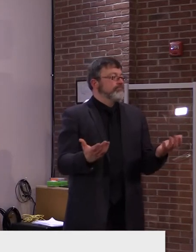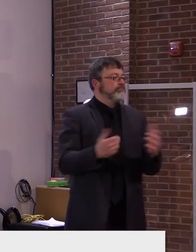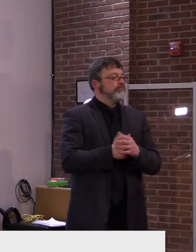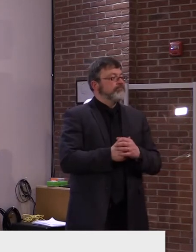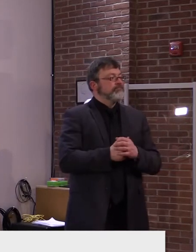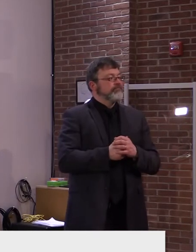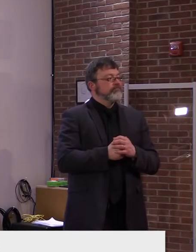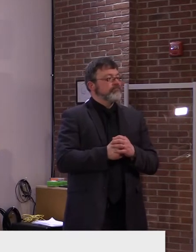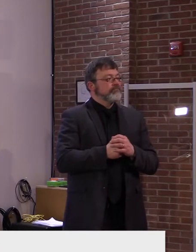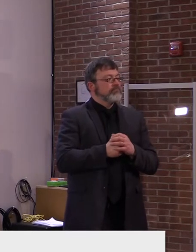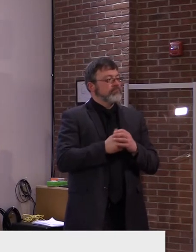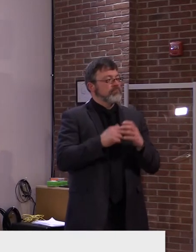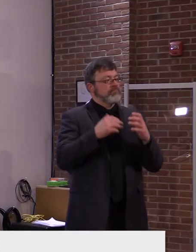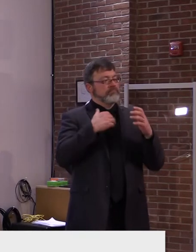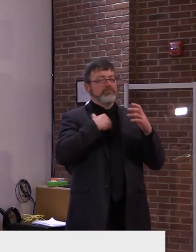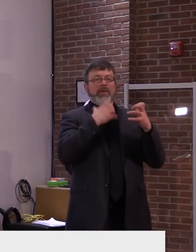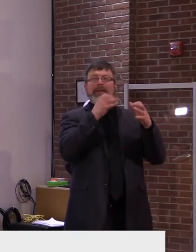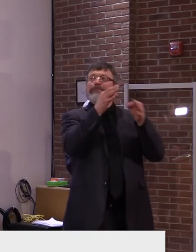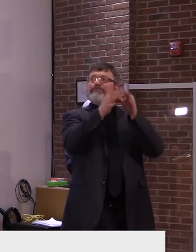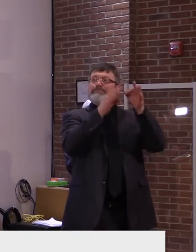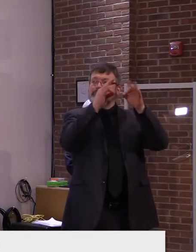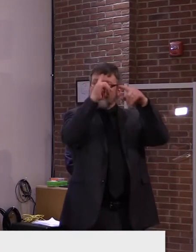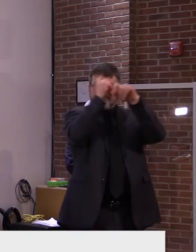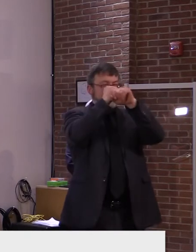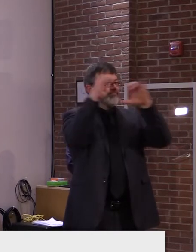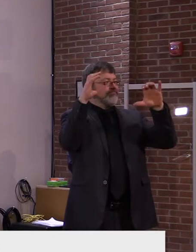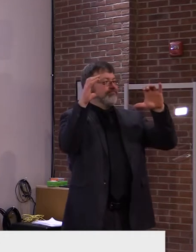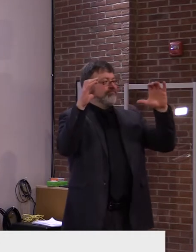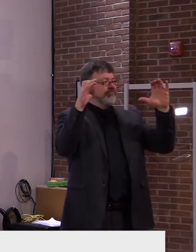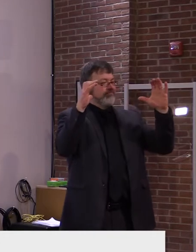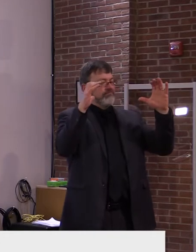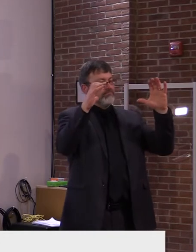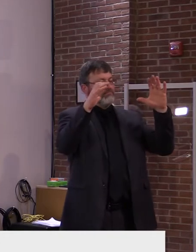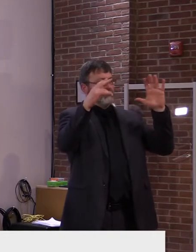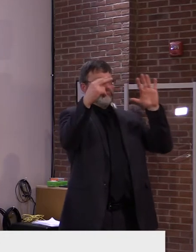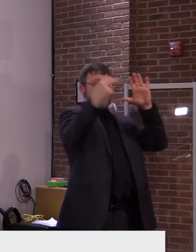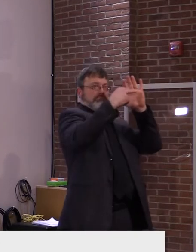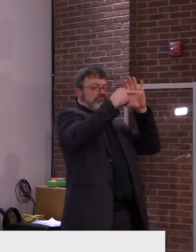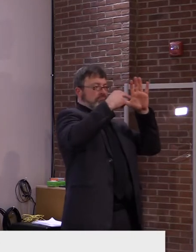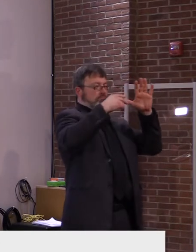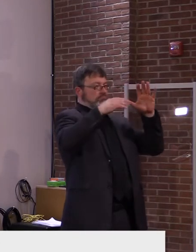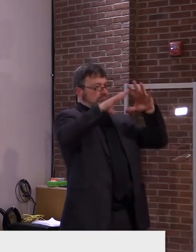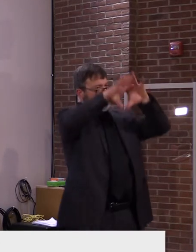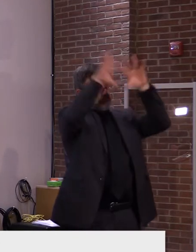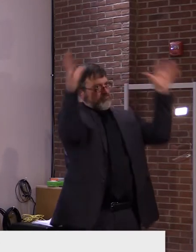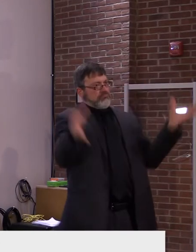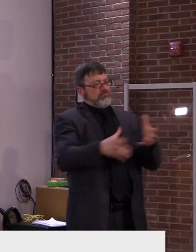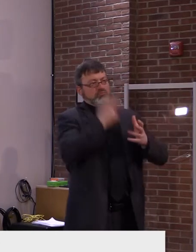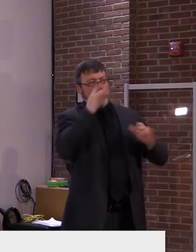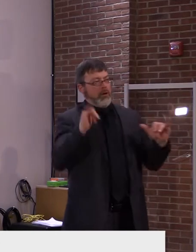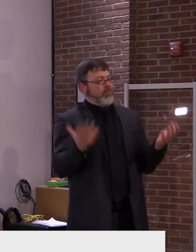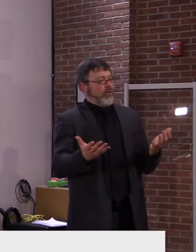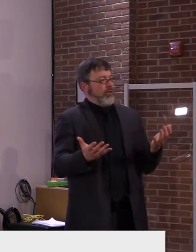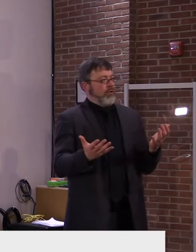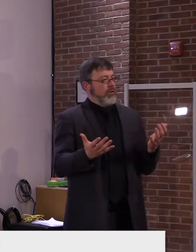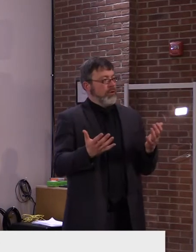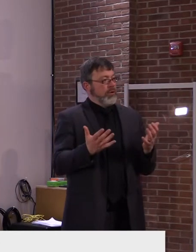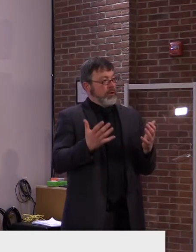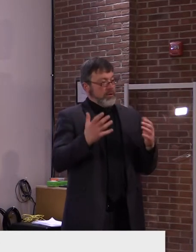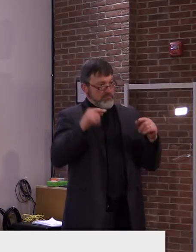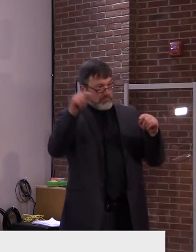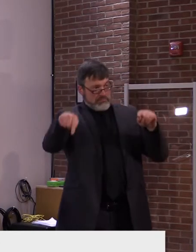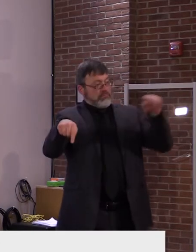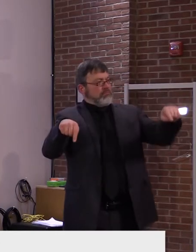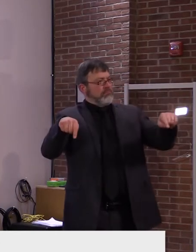this preliminary data, and we were glad to see that people were receptive to testing at ski areas, and plan to offer testing